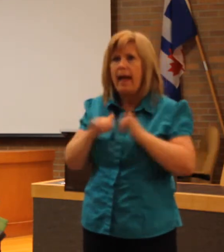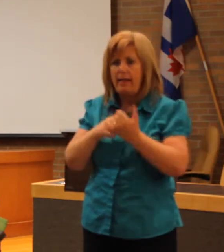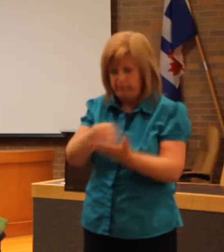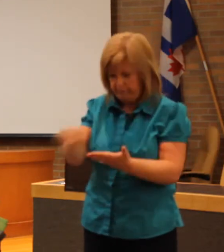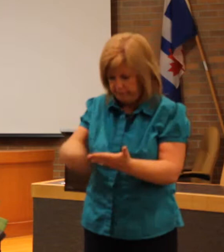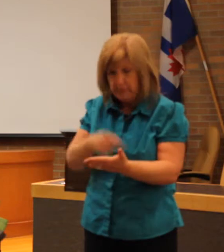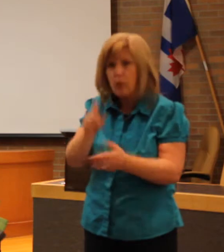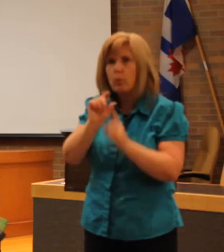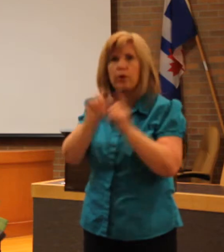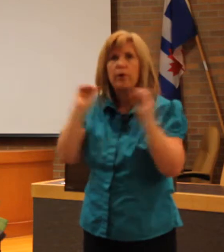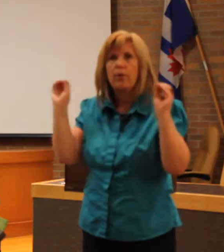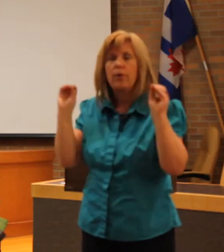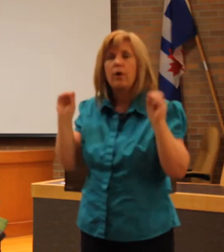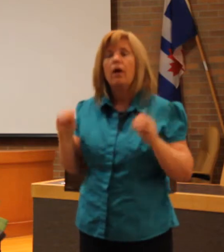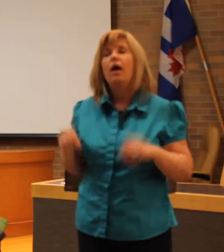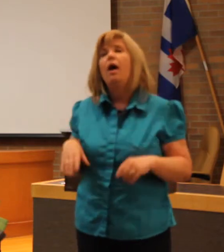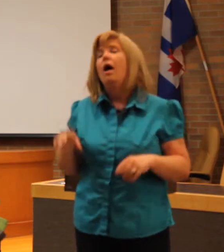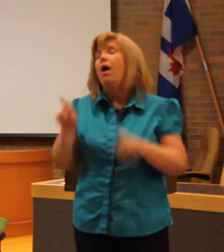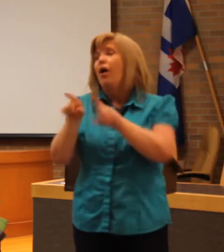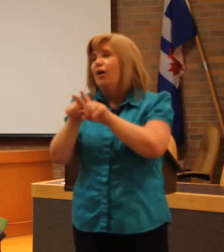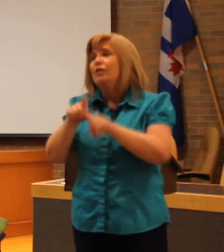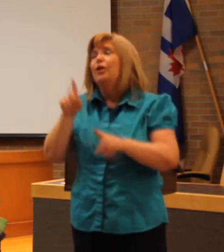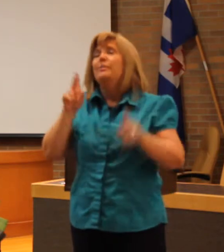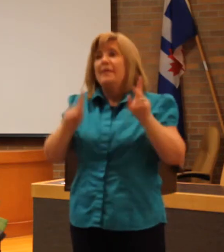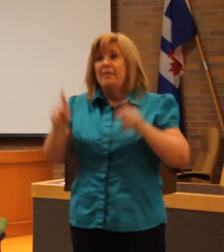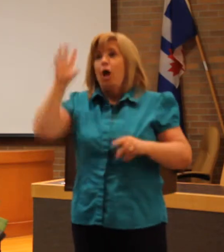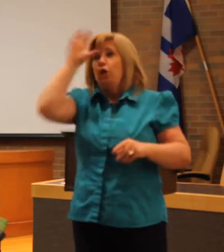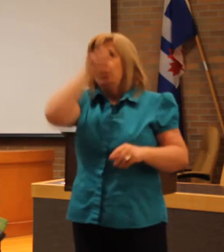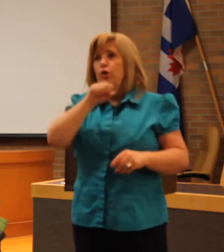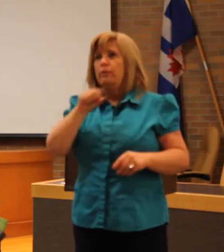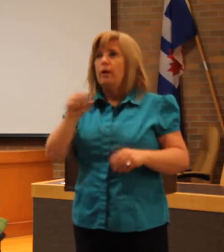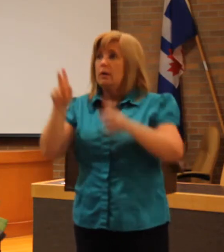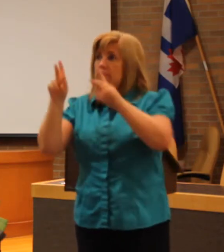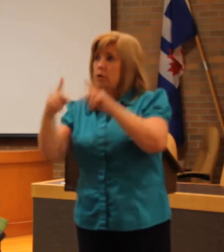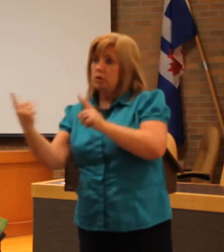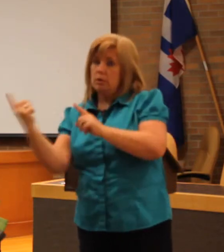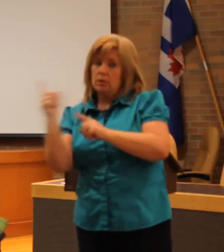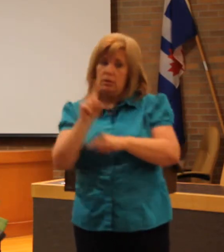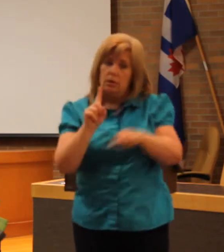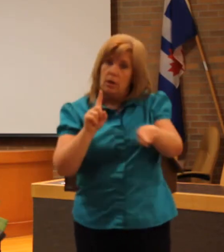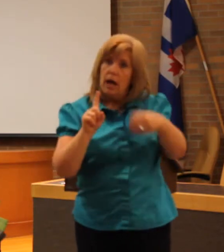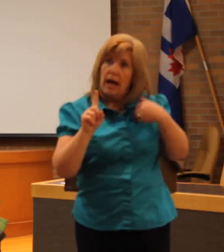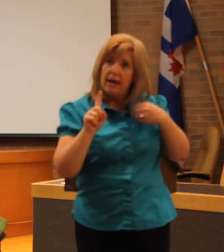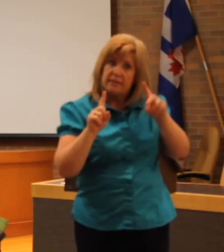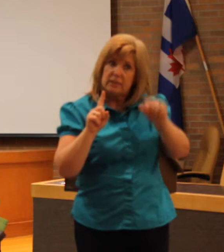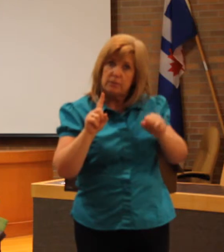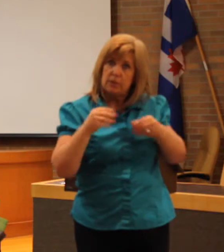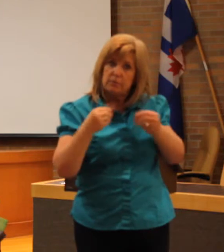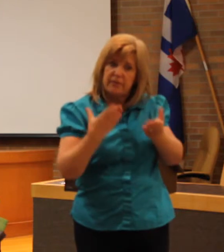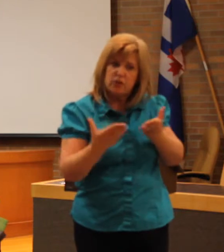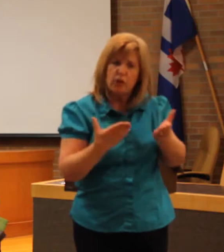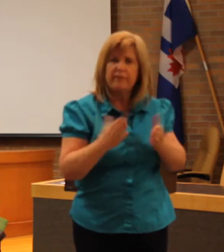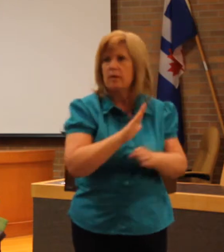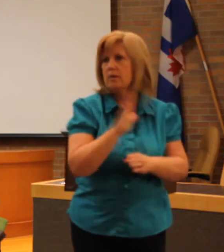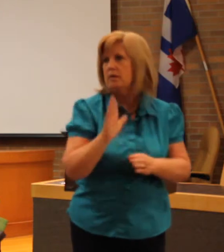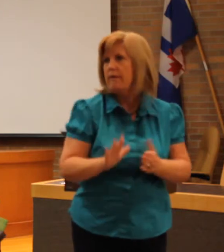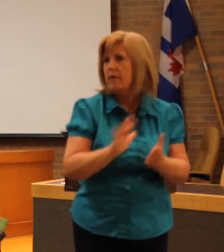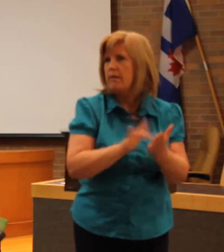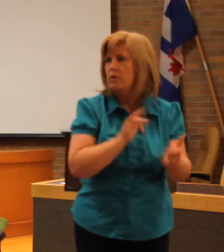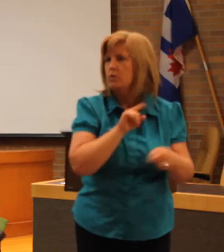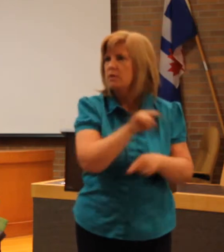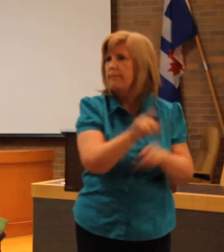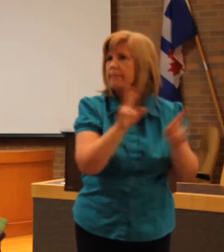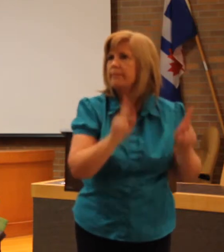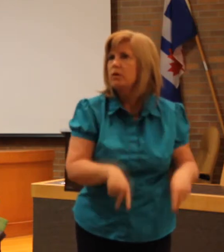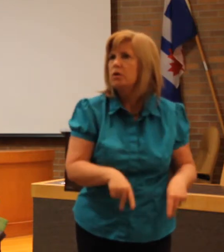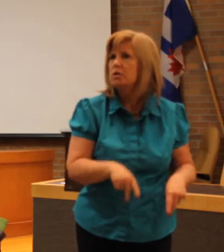nobody would ever abuse a person with a disability or a person who's unable to speak. So I believe that is being improved upon now.